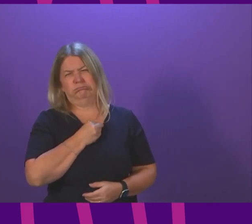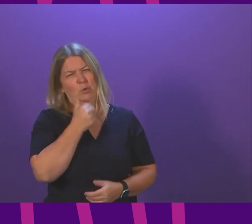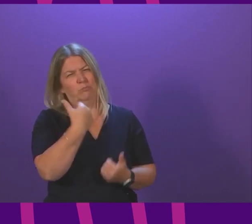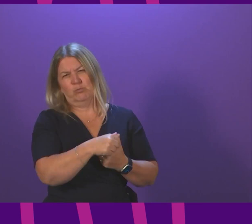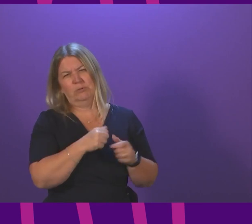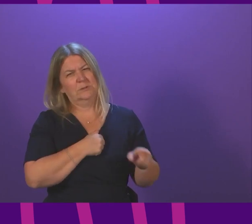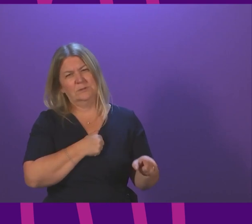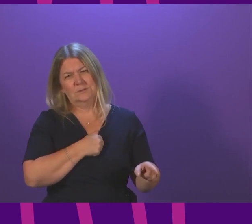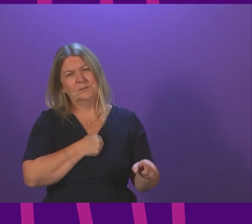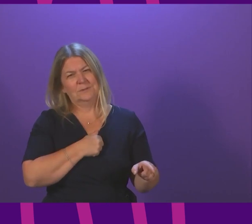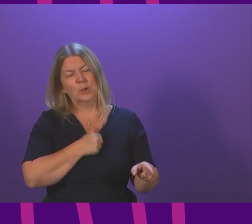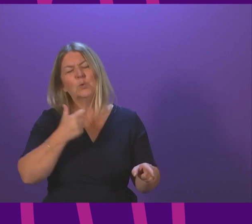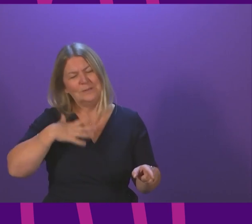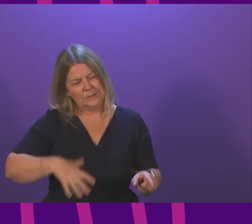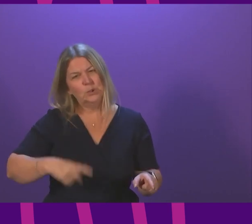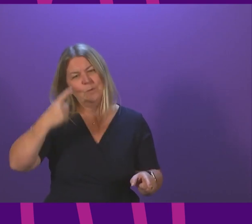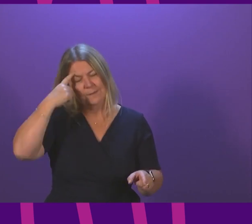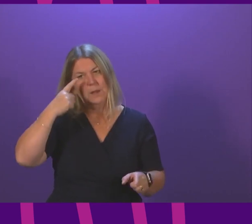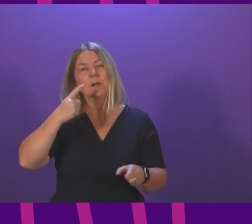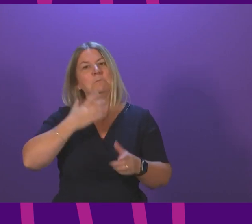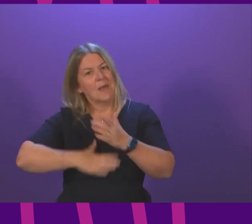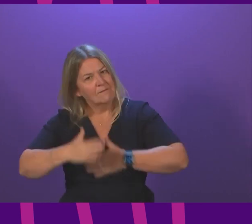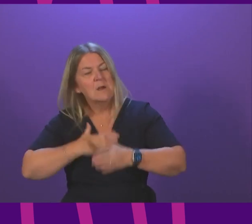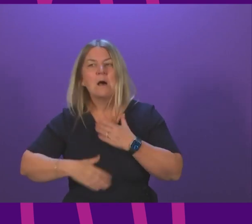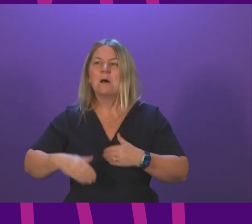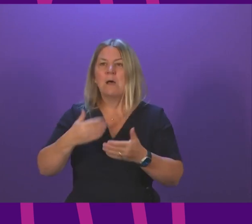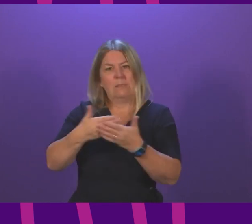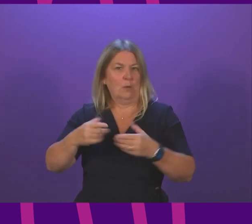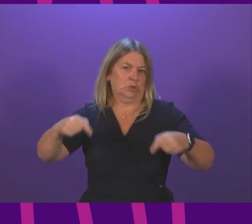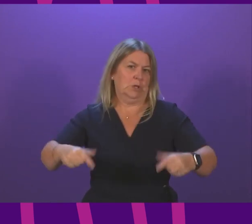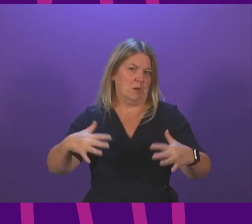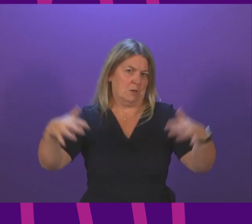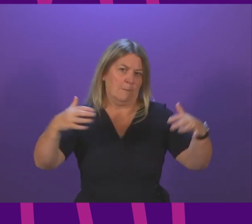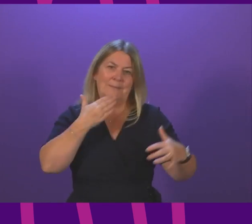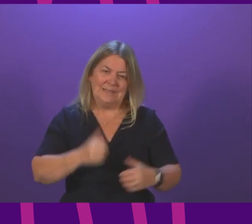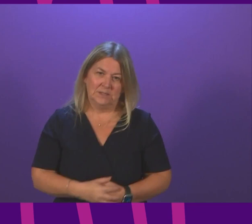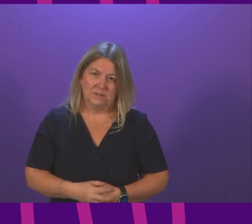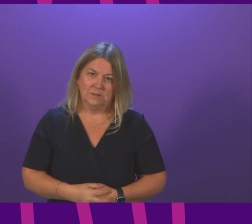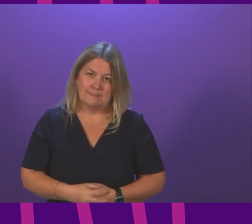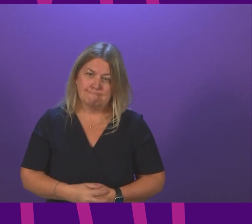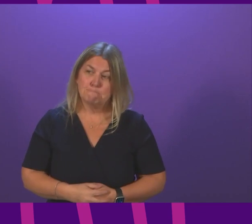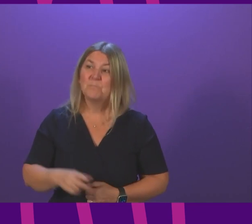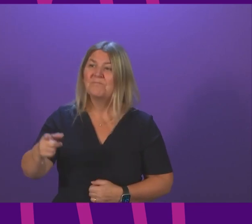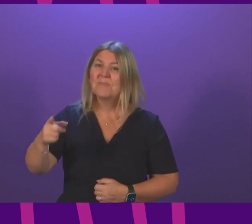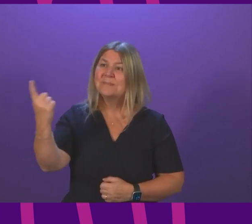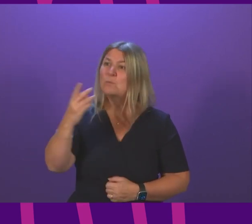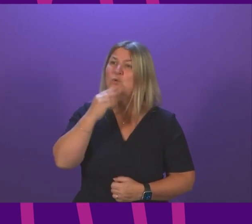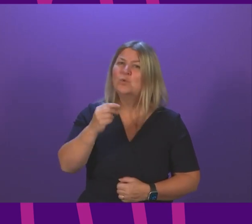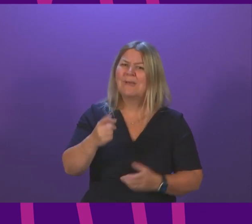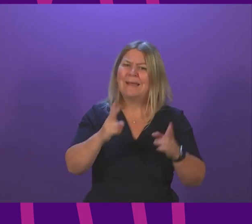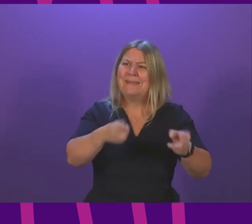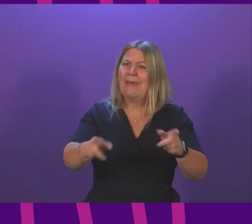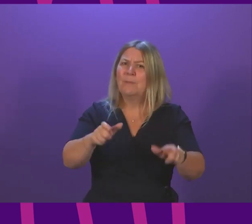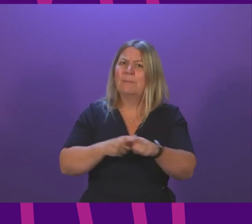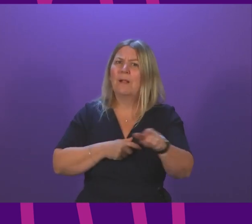we need to consider our behaviour and language in here presiding offer suggesting that anyone is using the death of others or that we are putting